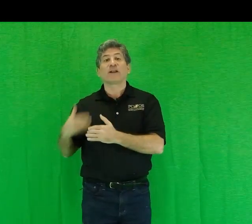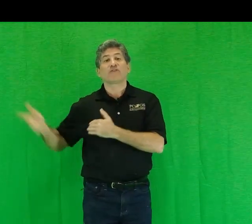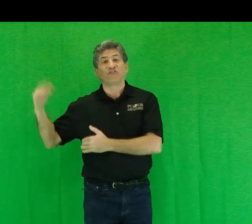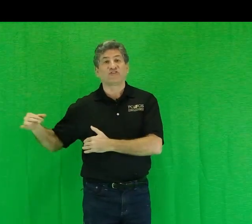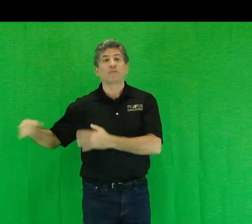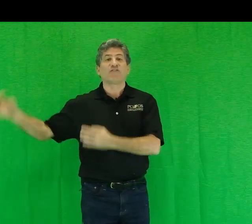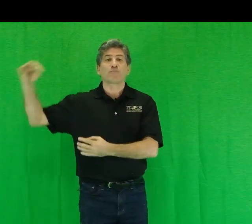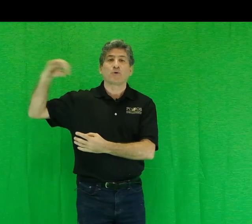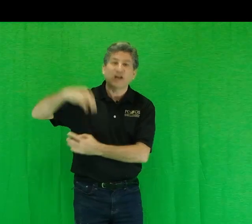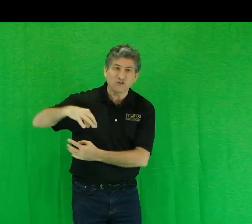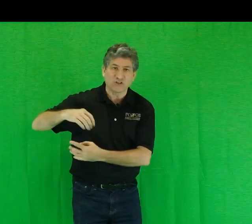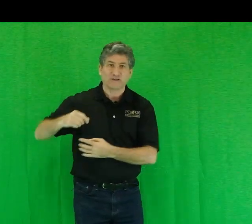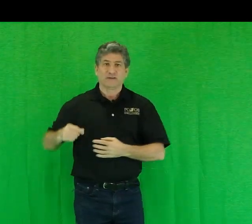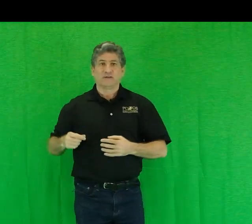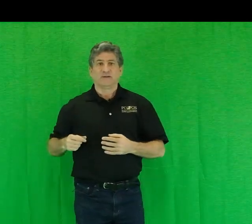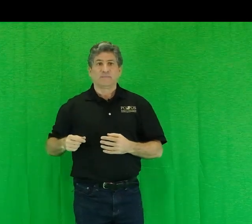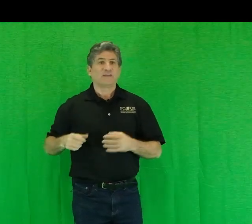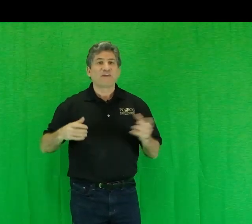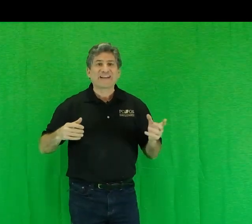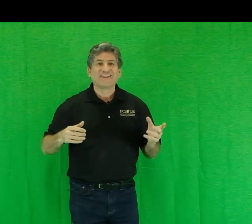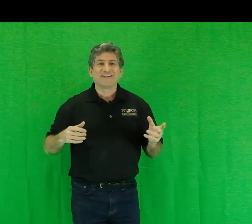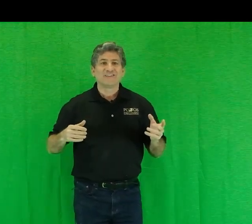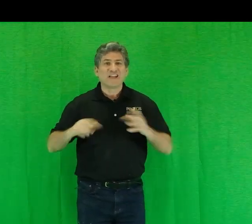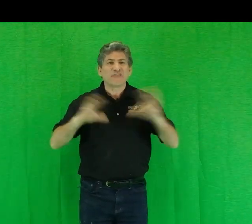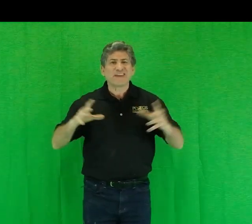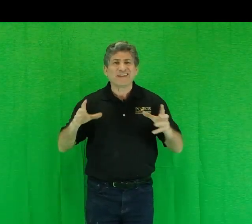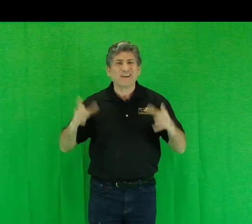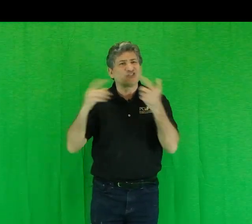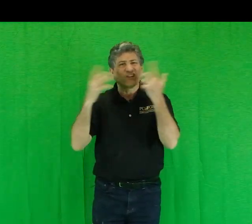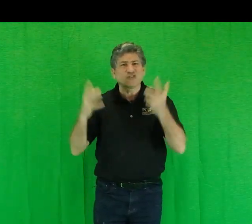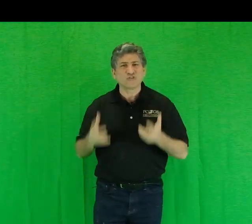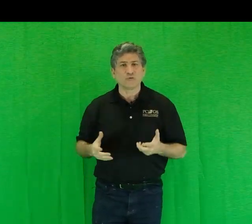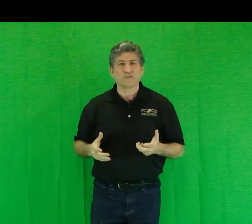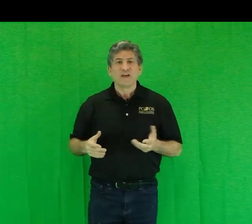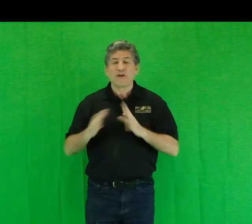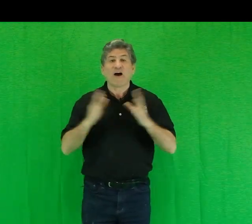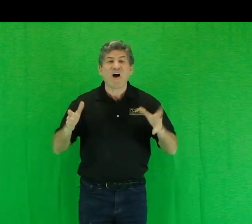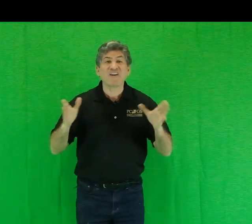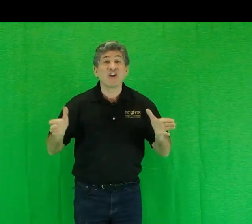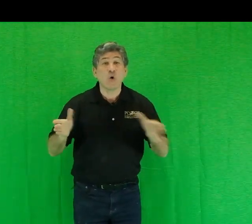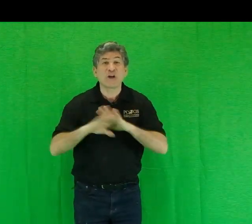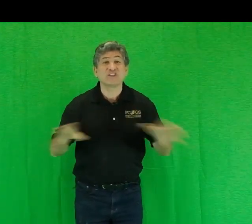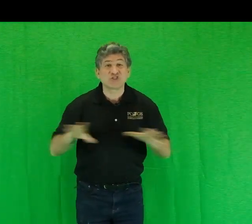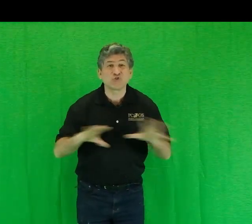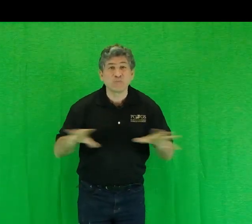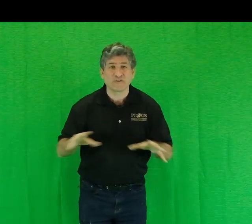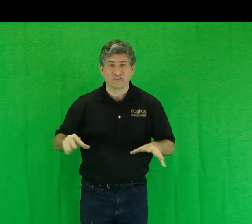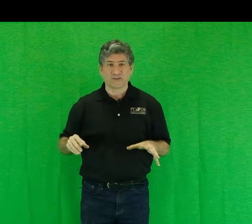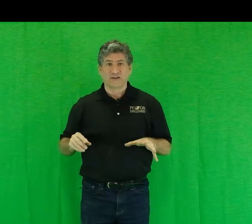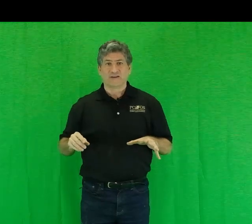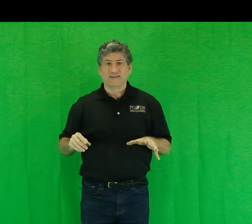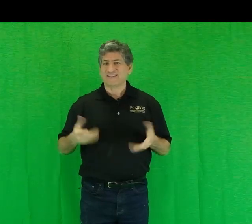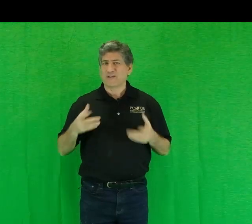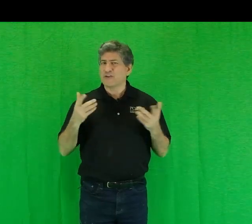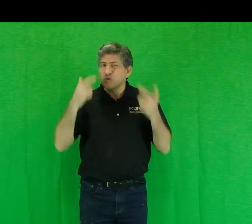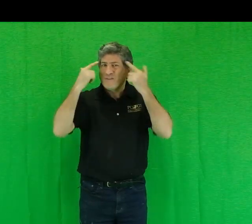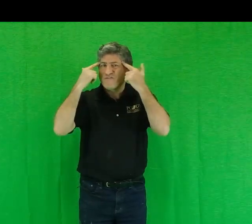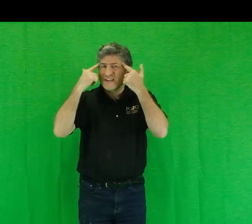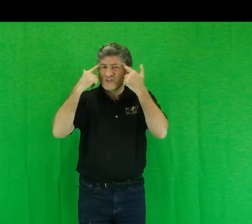another system of production. In fact, nothing is consumed. There are no consumers. That's another human fiction,